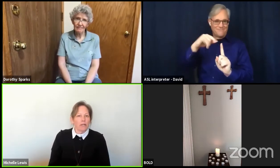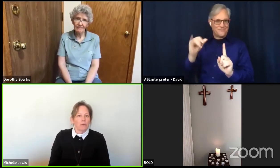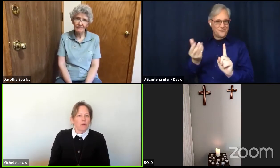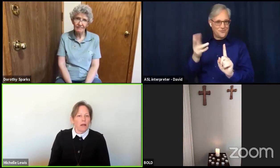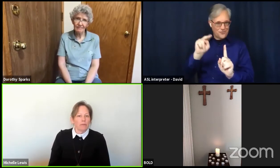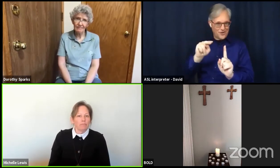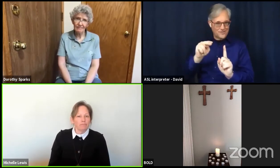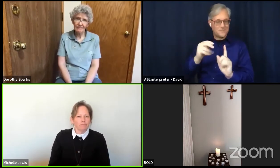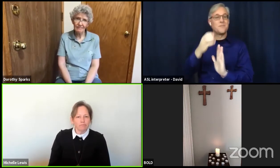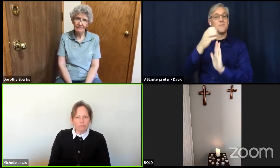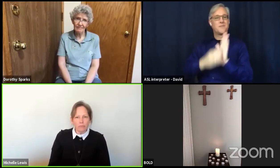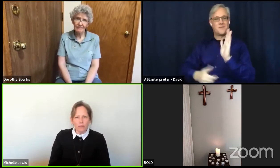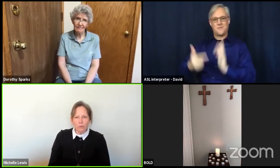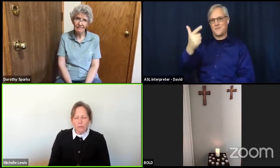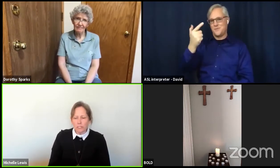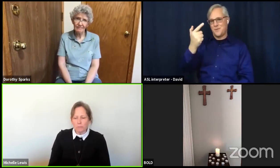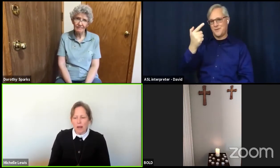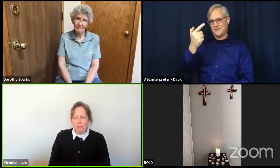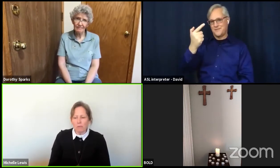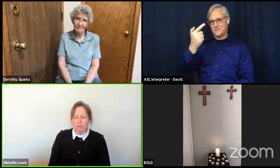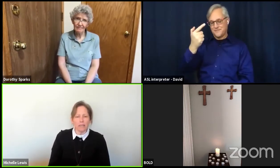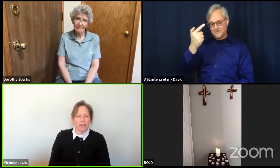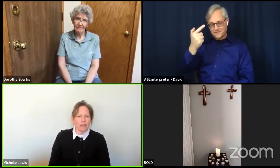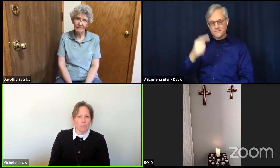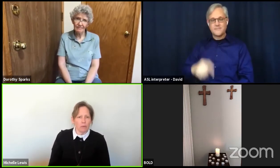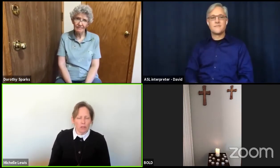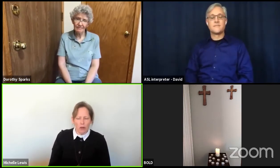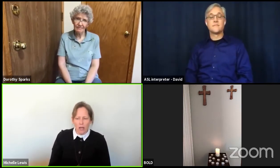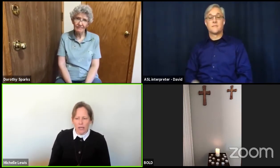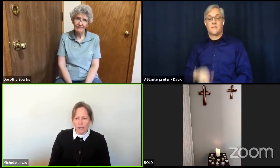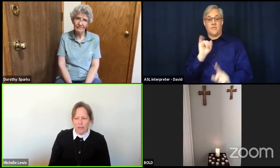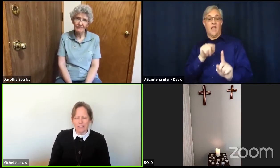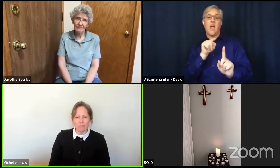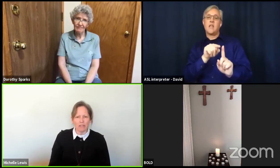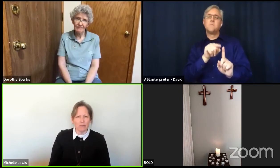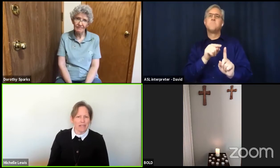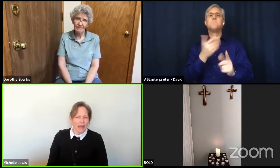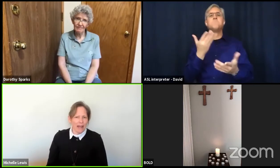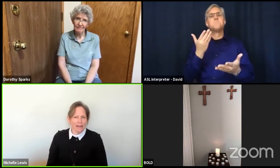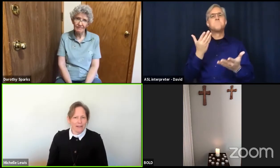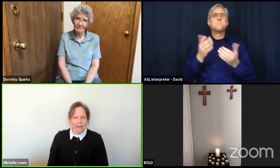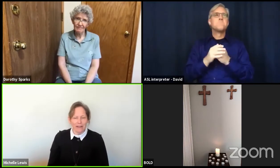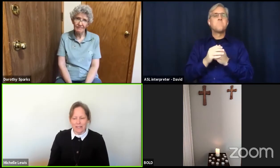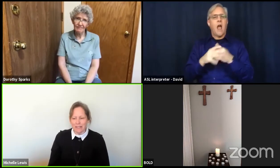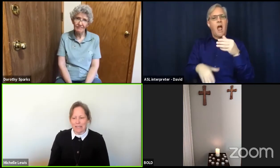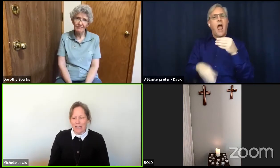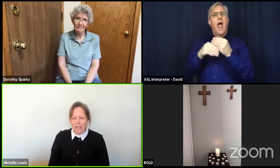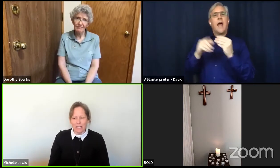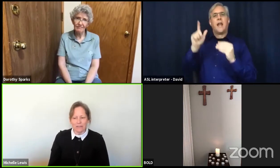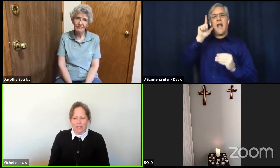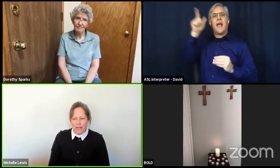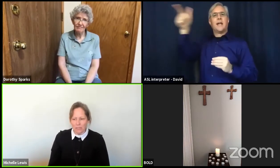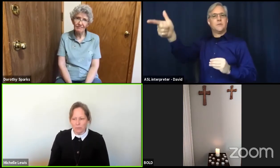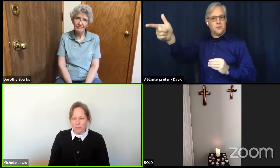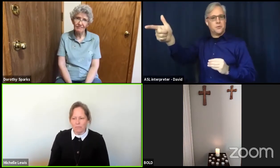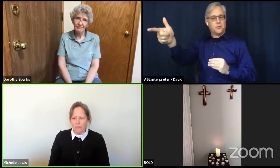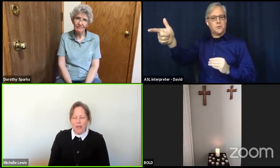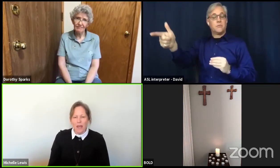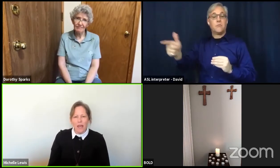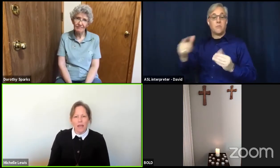which is probably an epilogue. It's something that was added on to the end of the Gospel. And it was